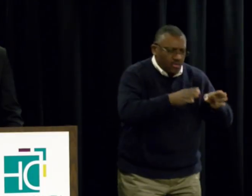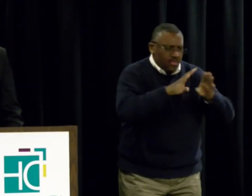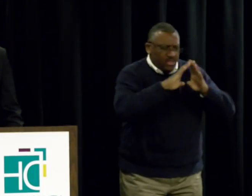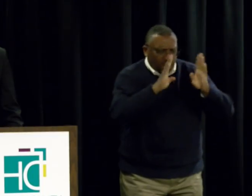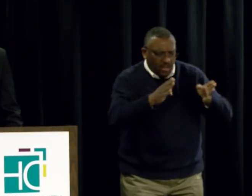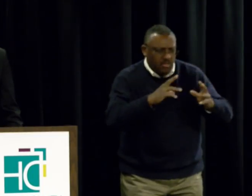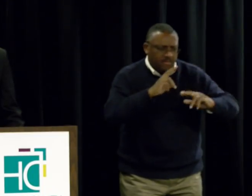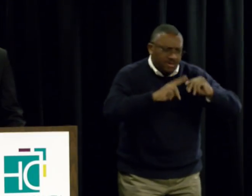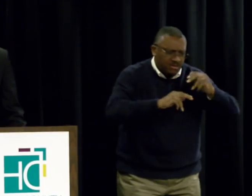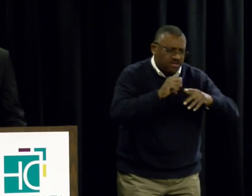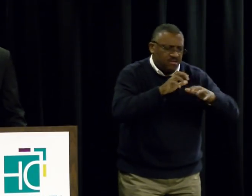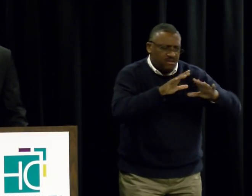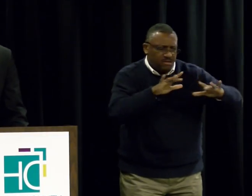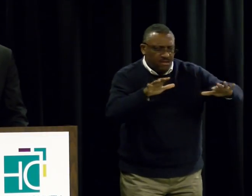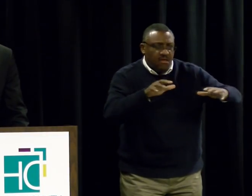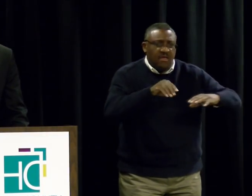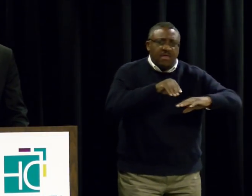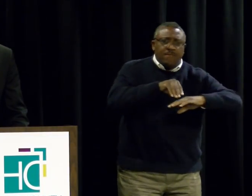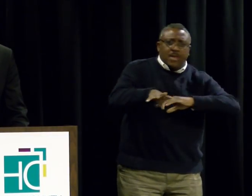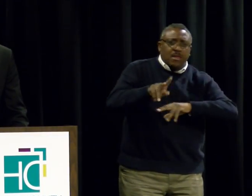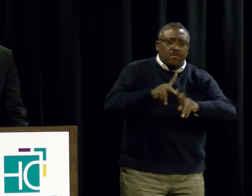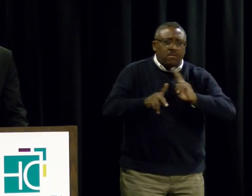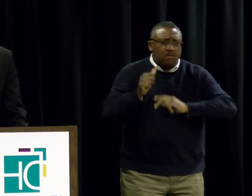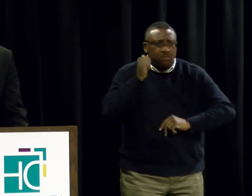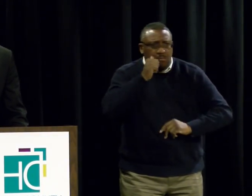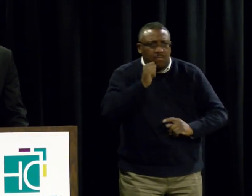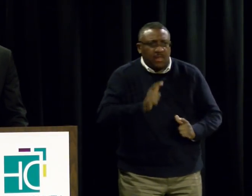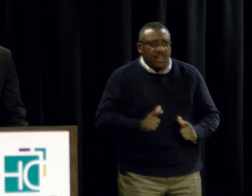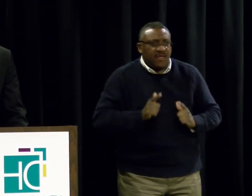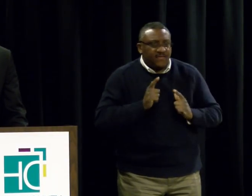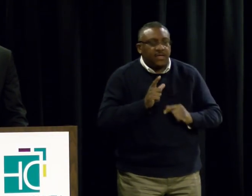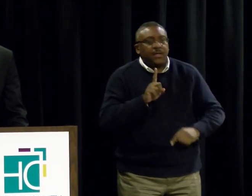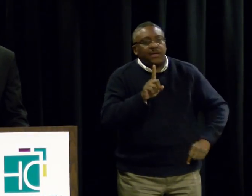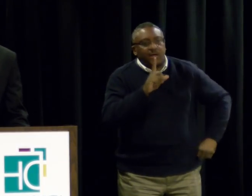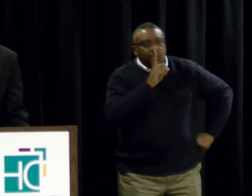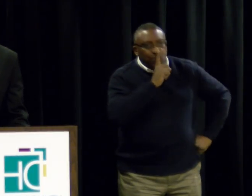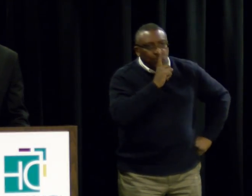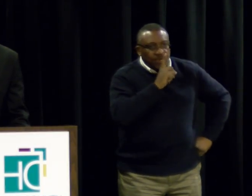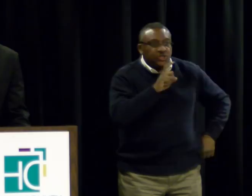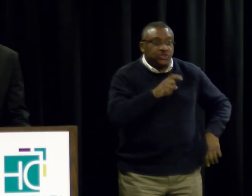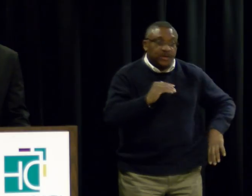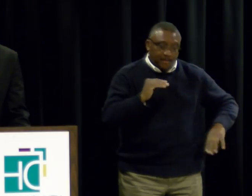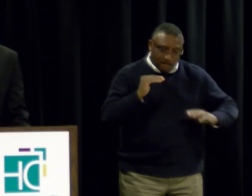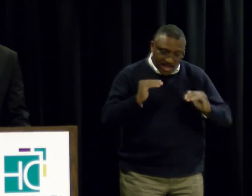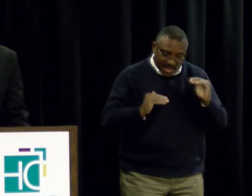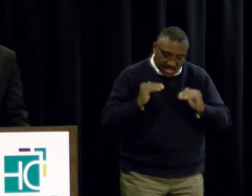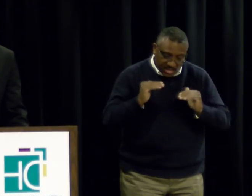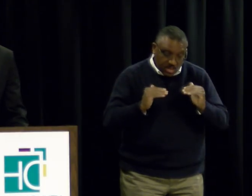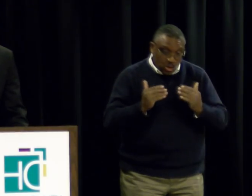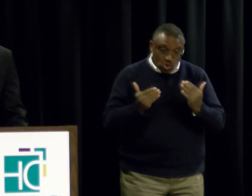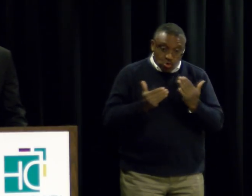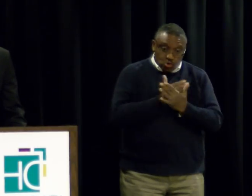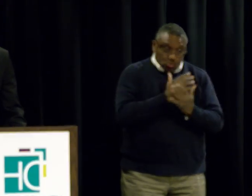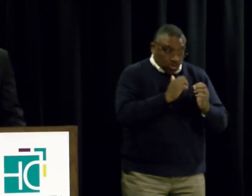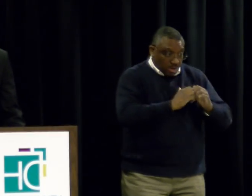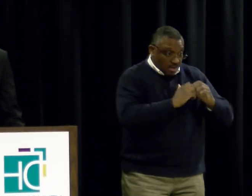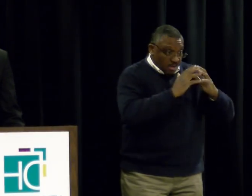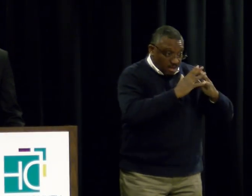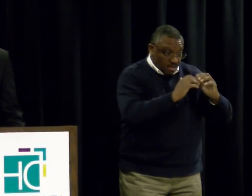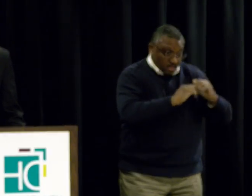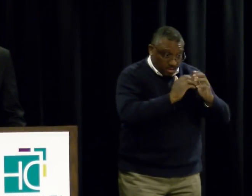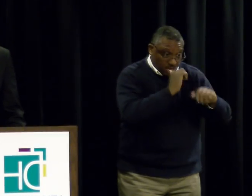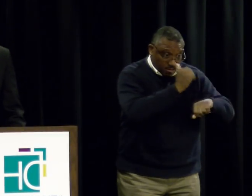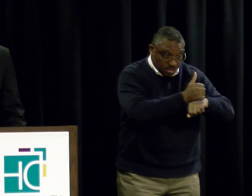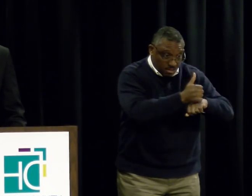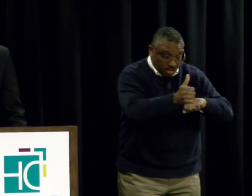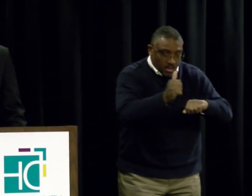of our residents. And there should be a balance between continuing to invest in new development and preserving the